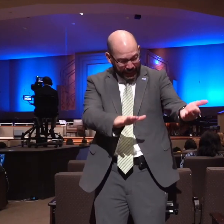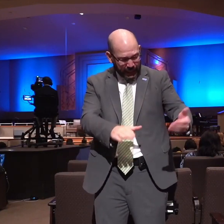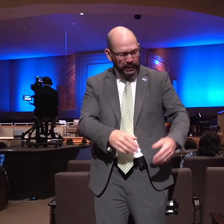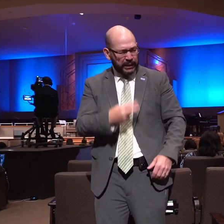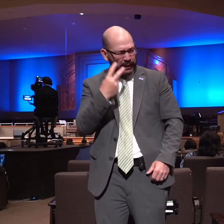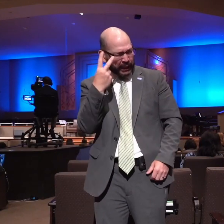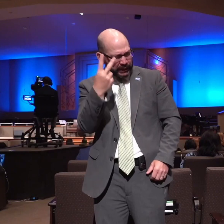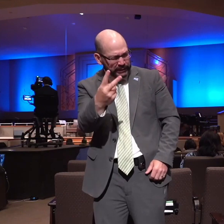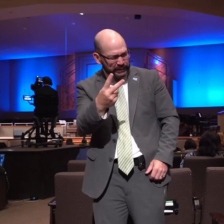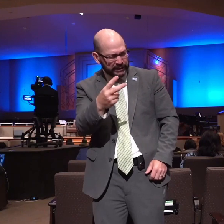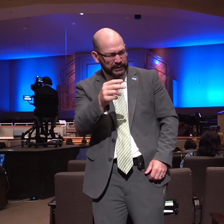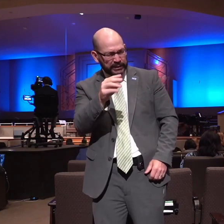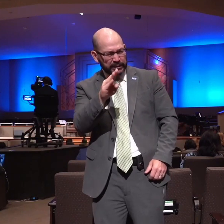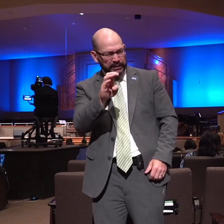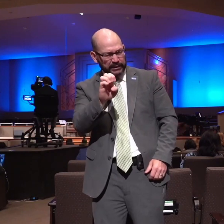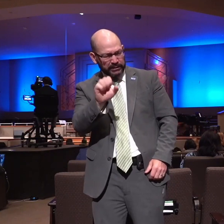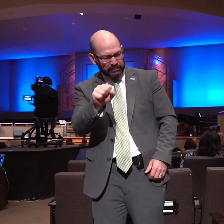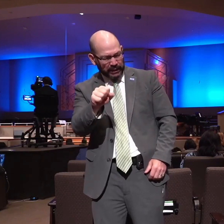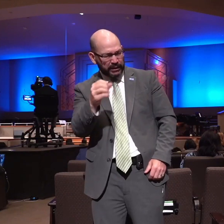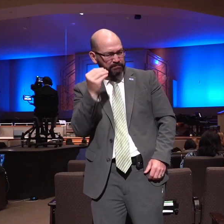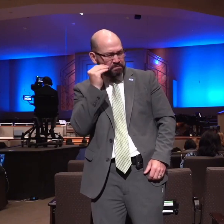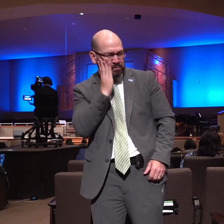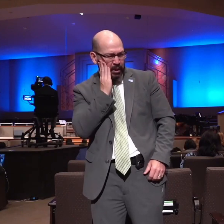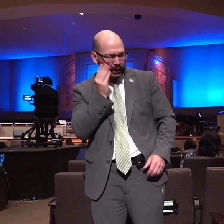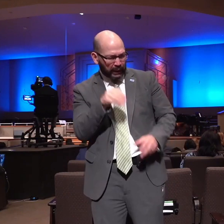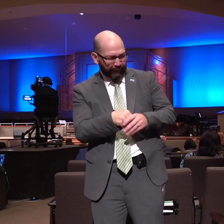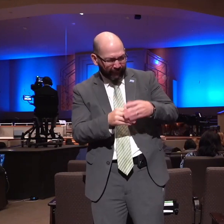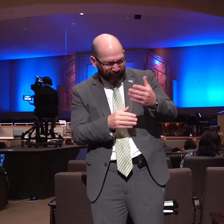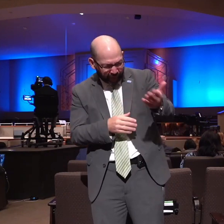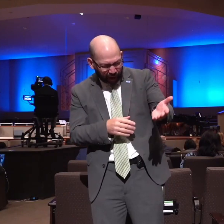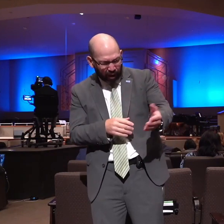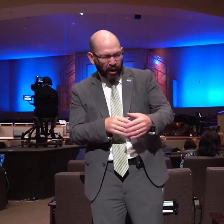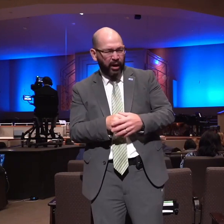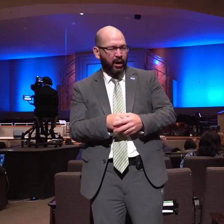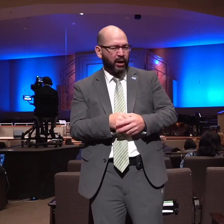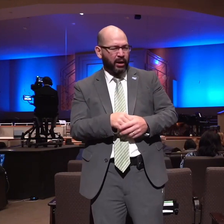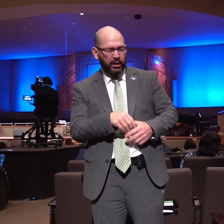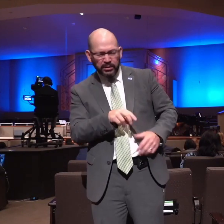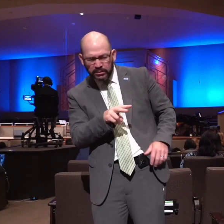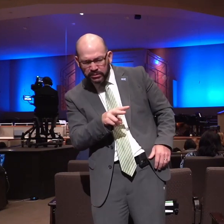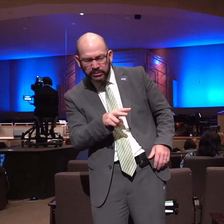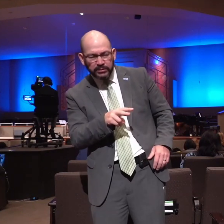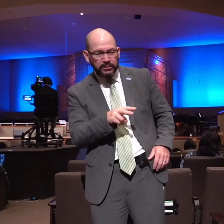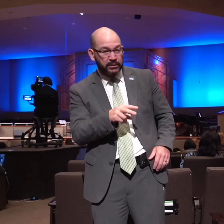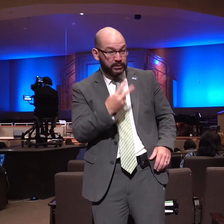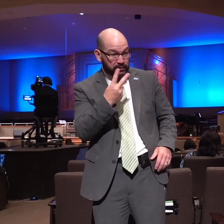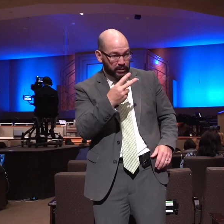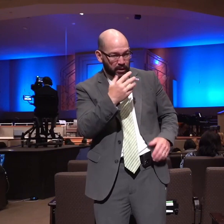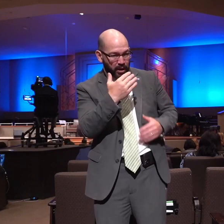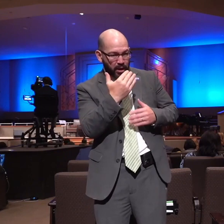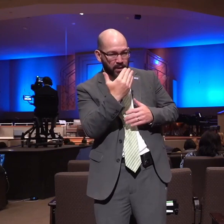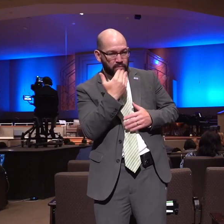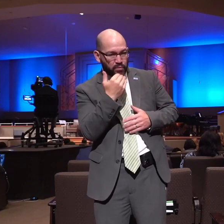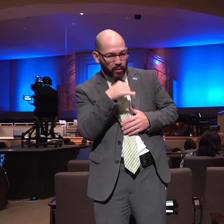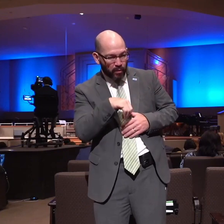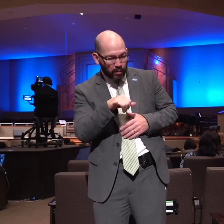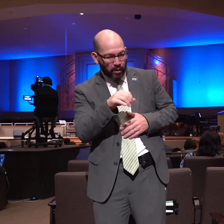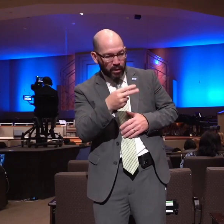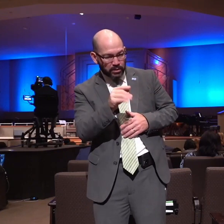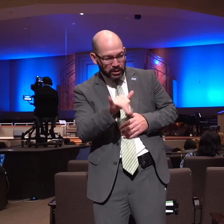lion and he took thereof in his hands and went on eating and came to his father and mother and he gave them and they did